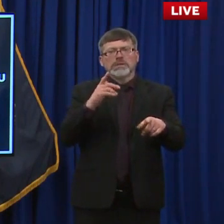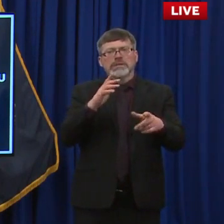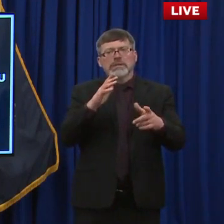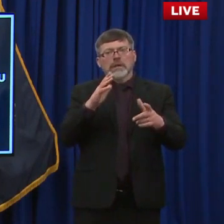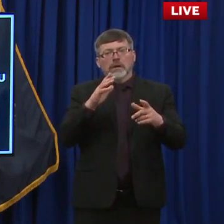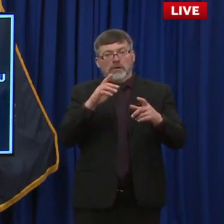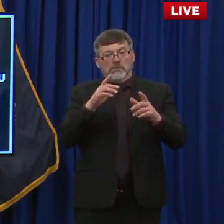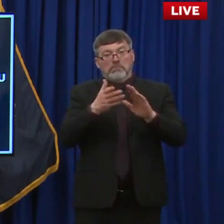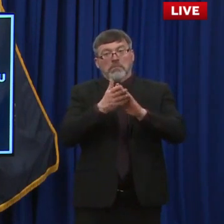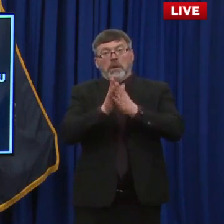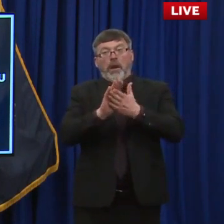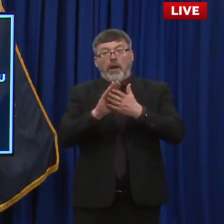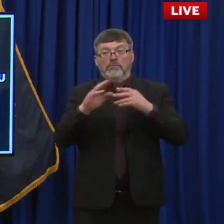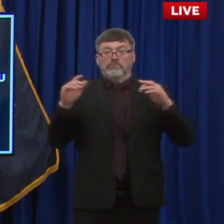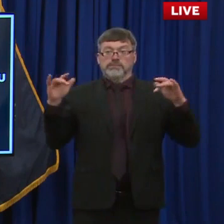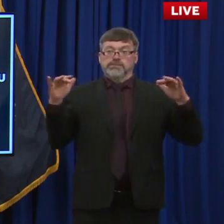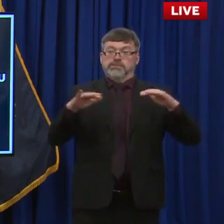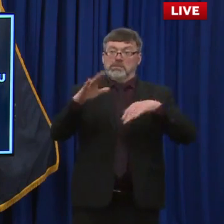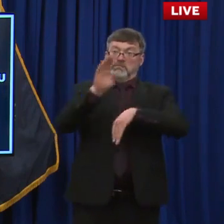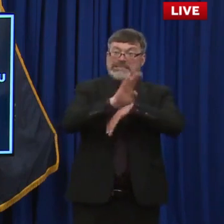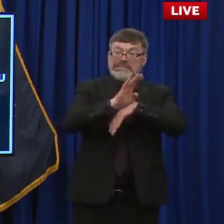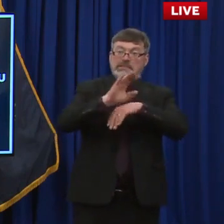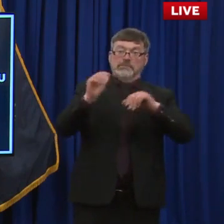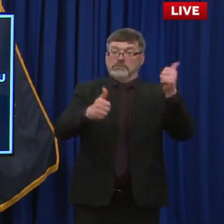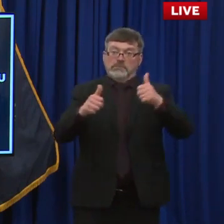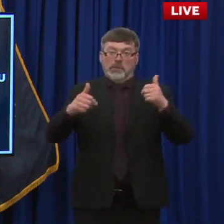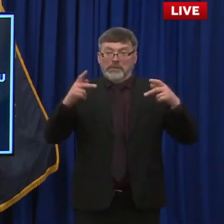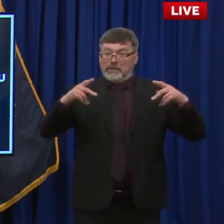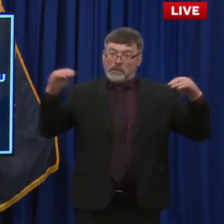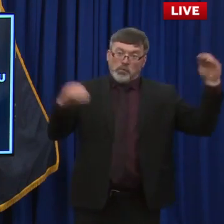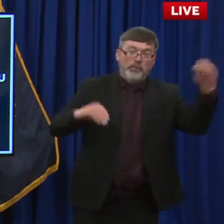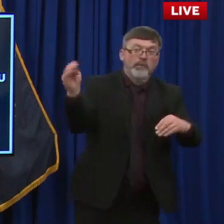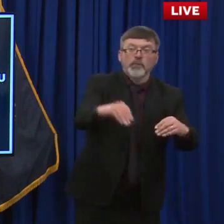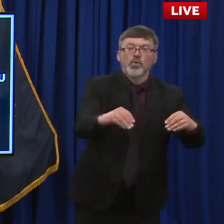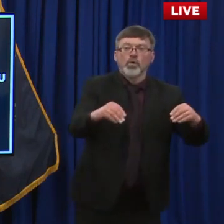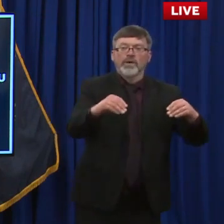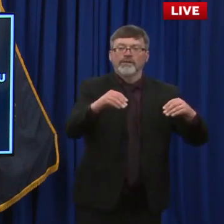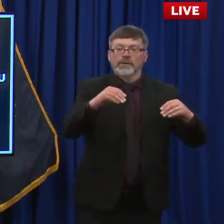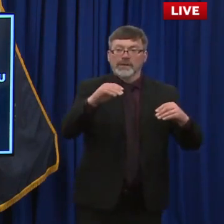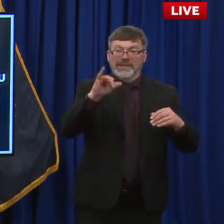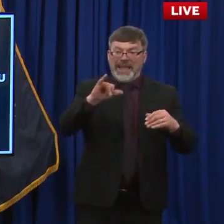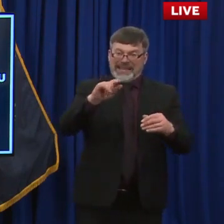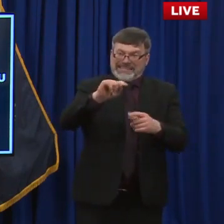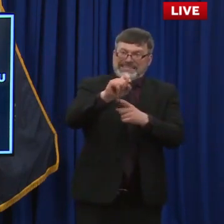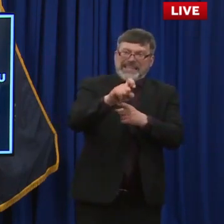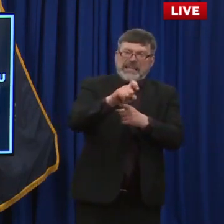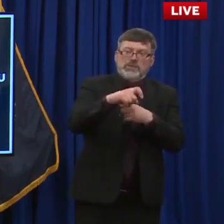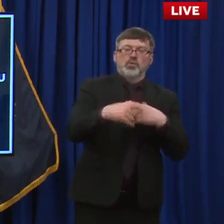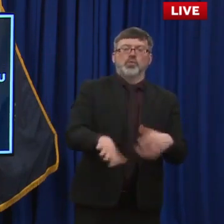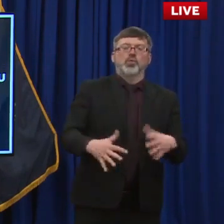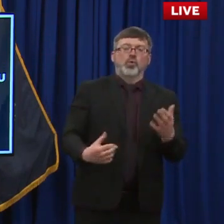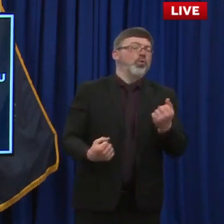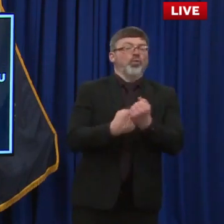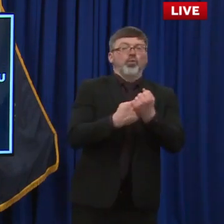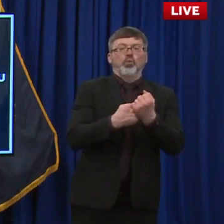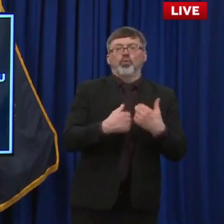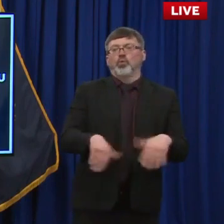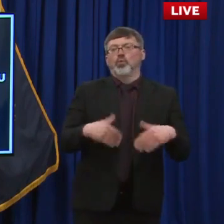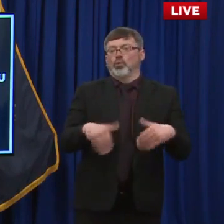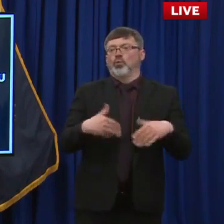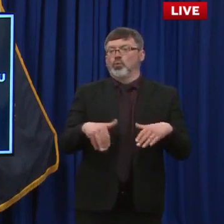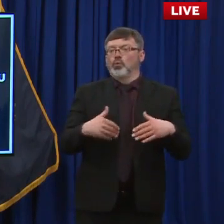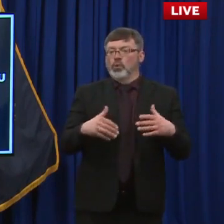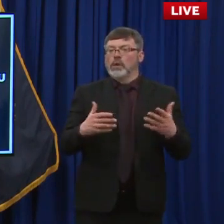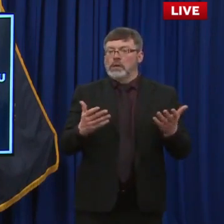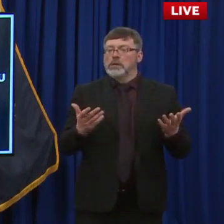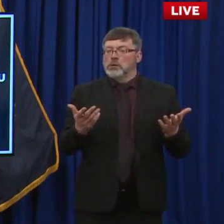Hampshire, all the citizens that want to be here, all the workers that want to be here, all the tax benefits, if you will, right, all those folks that want to move in. And I think that